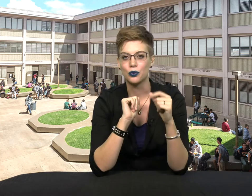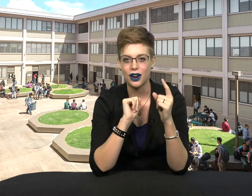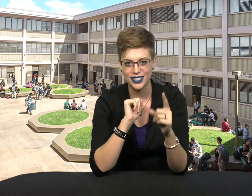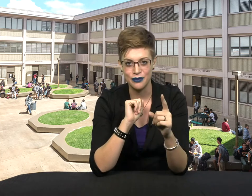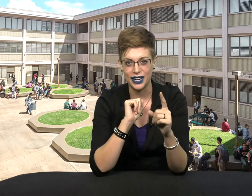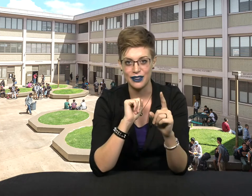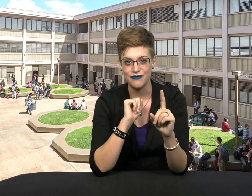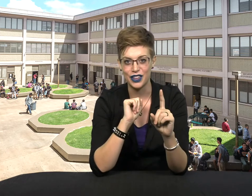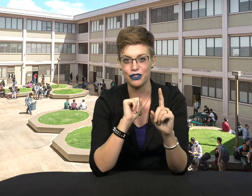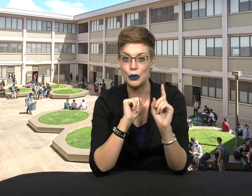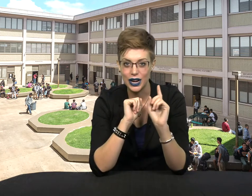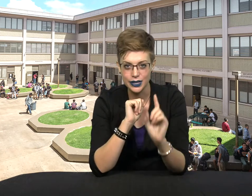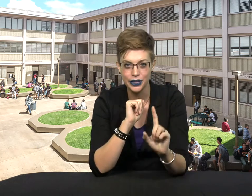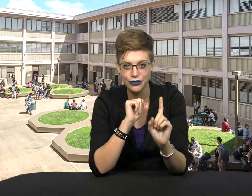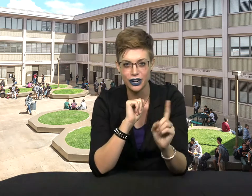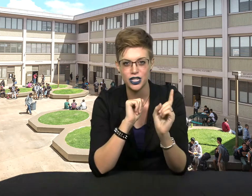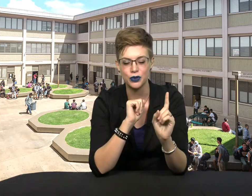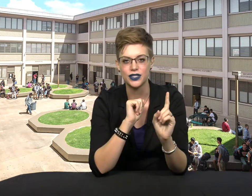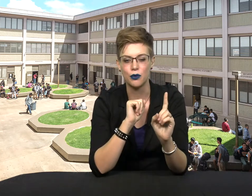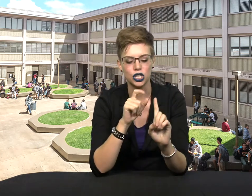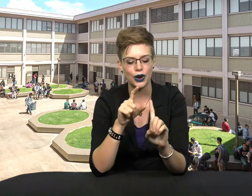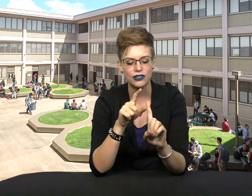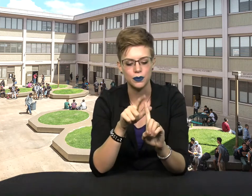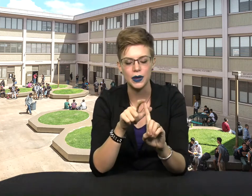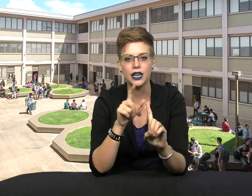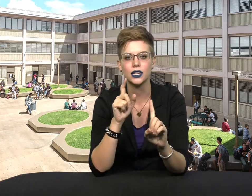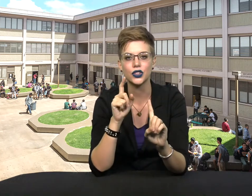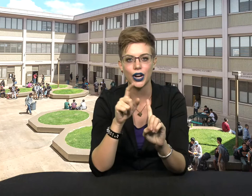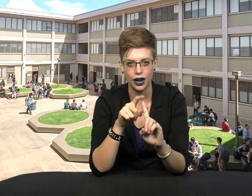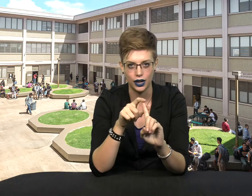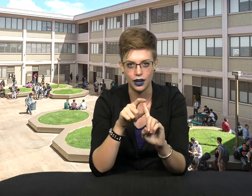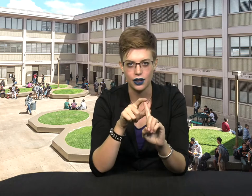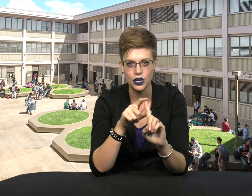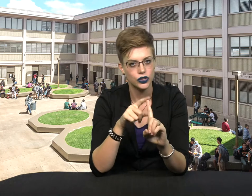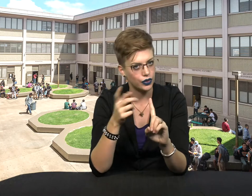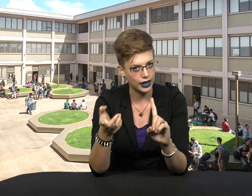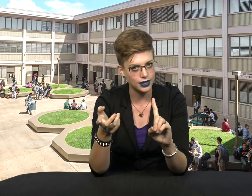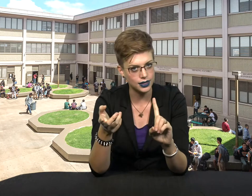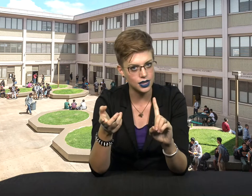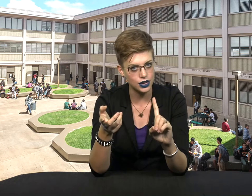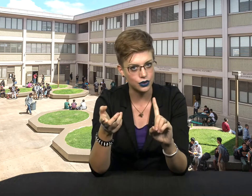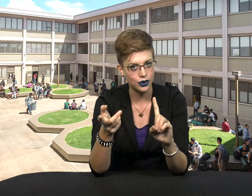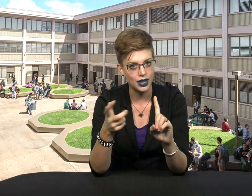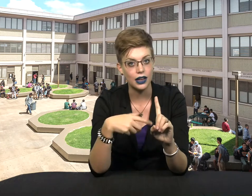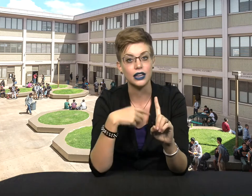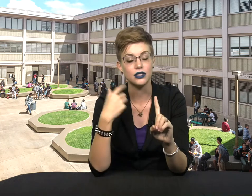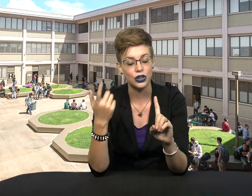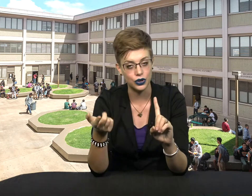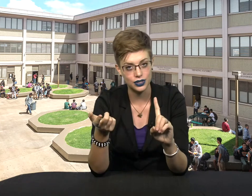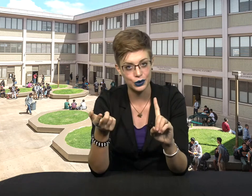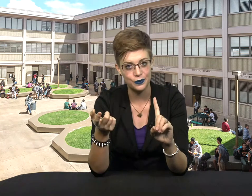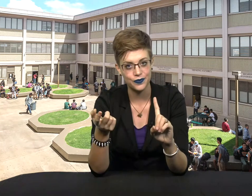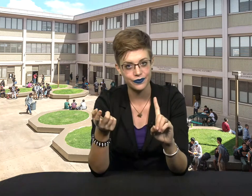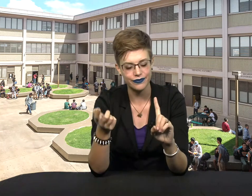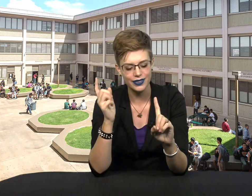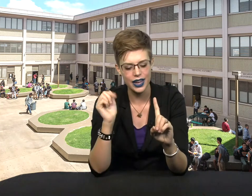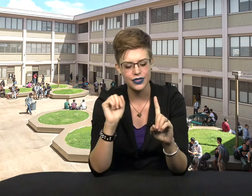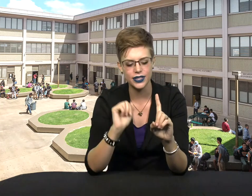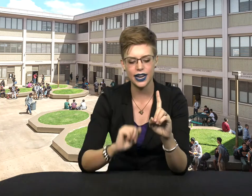proximity. If you want to build a friendship with someone, you have to be in their area so they can see you and get to notice you. The second